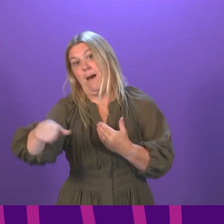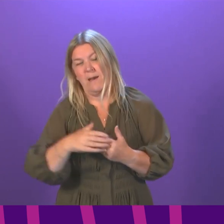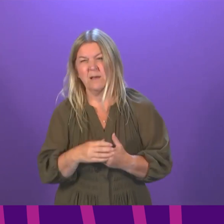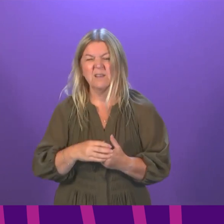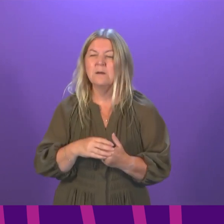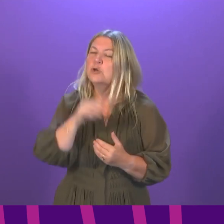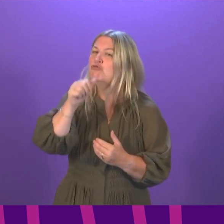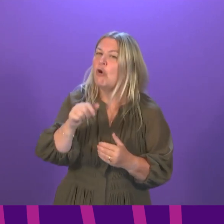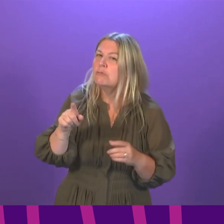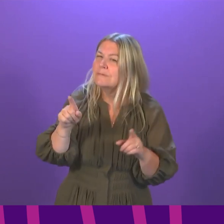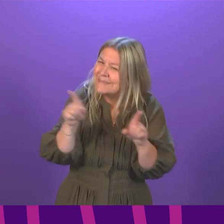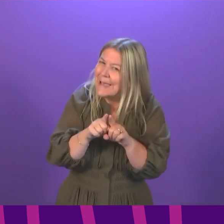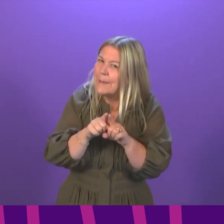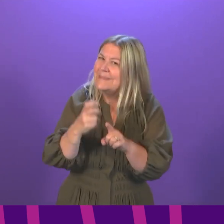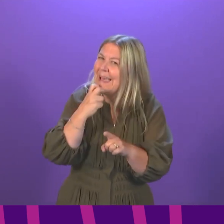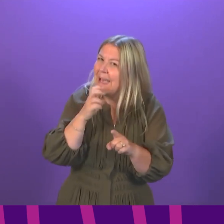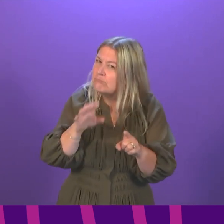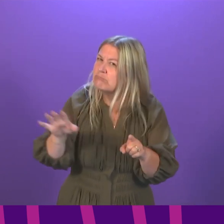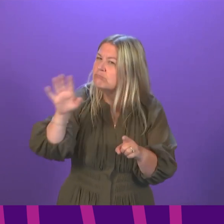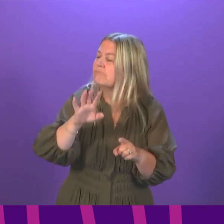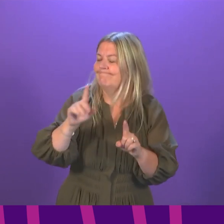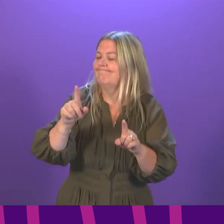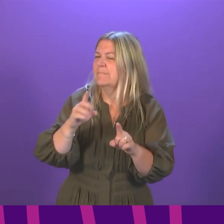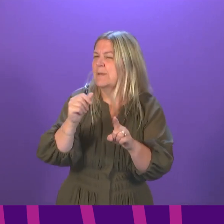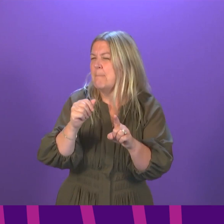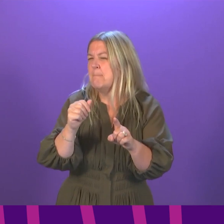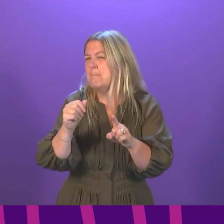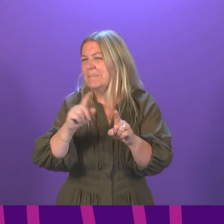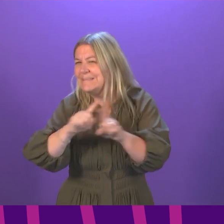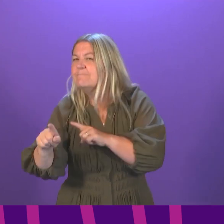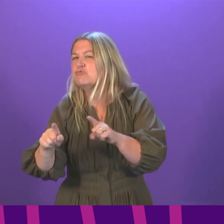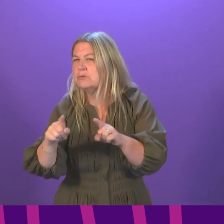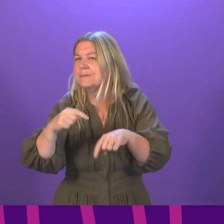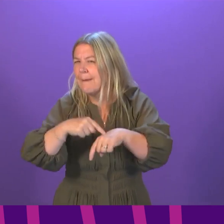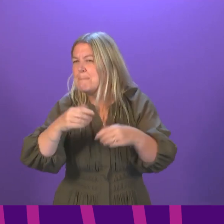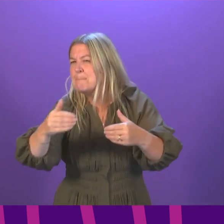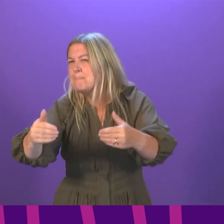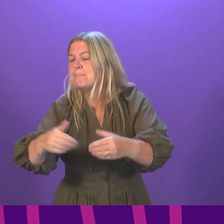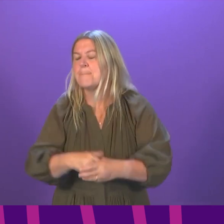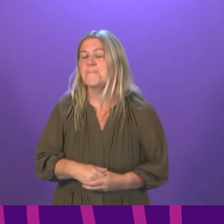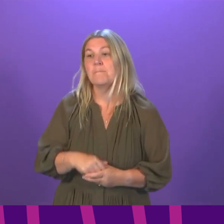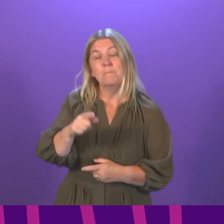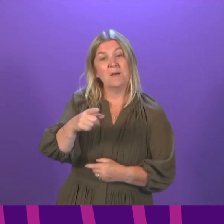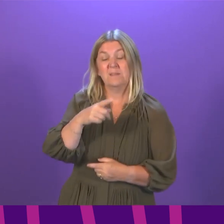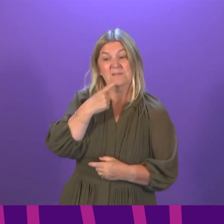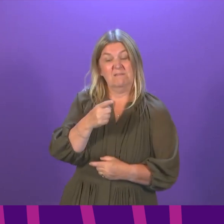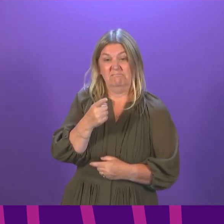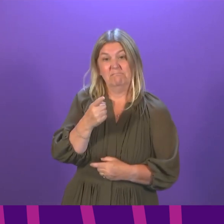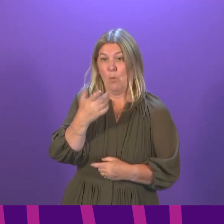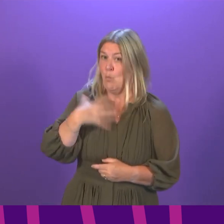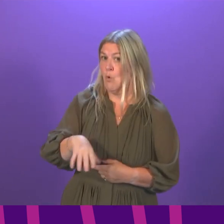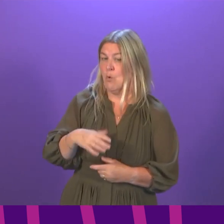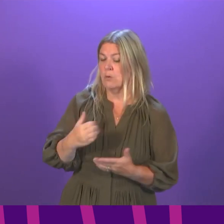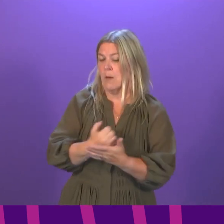the same day. Some of them go back further into August than others. As I said in my statement, we are hoping to get updated advice from the